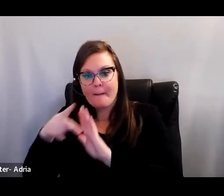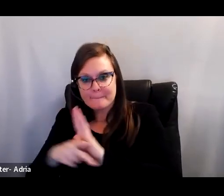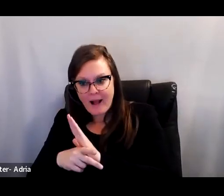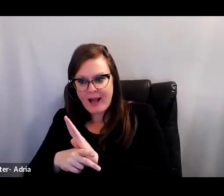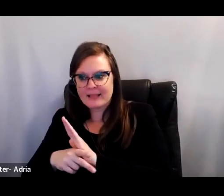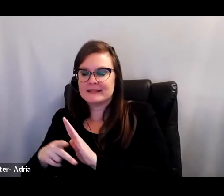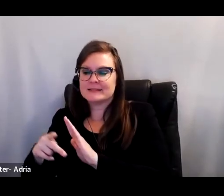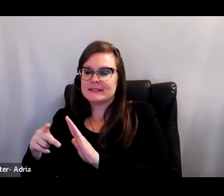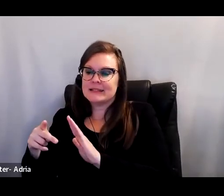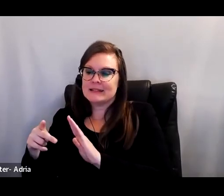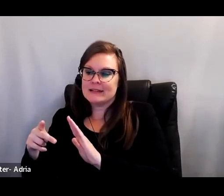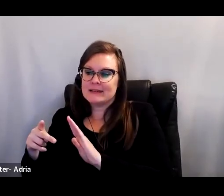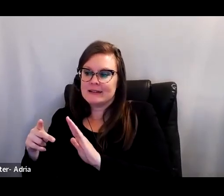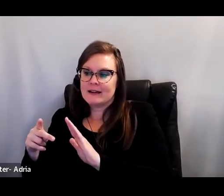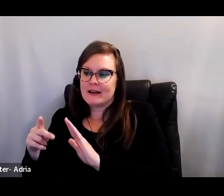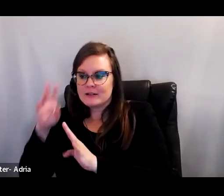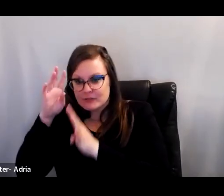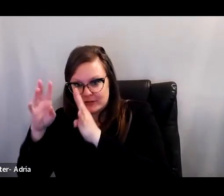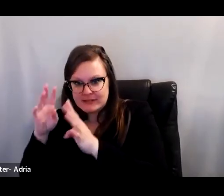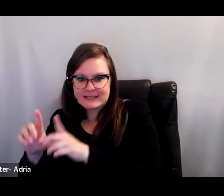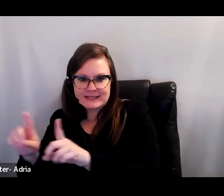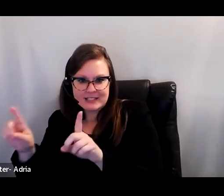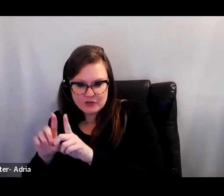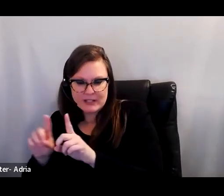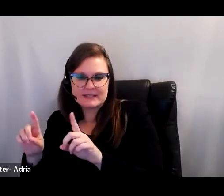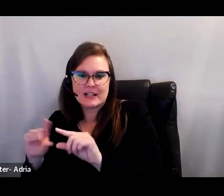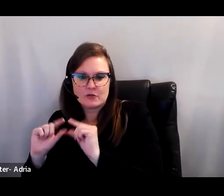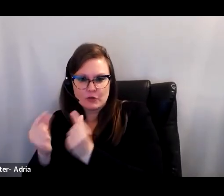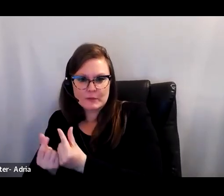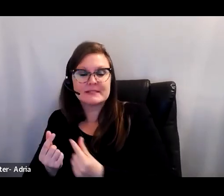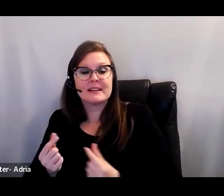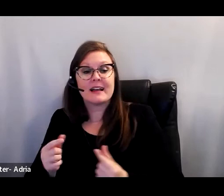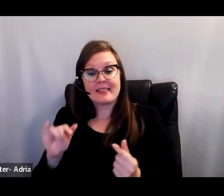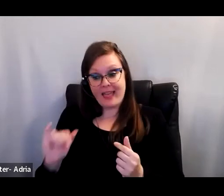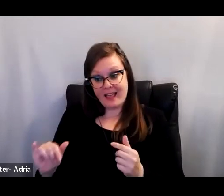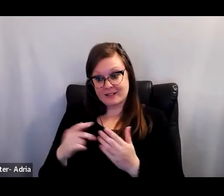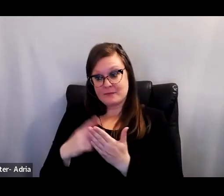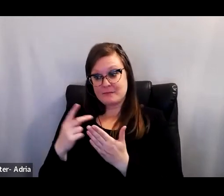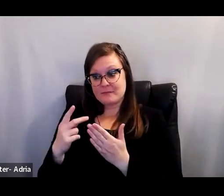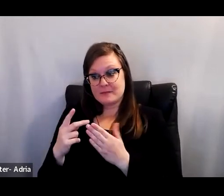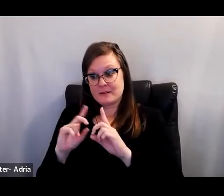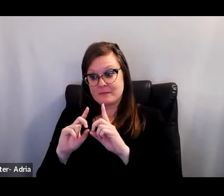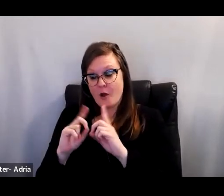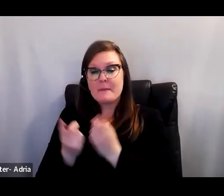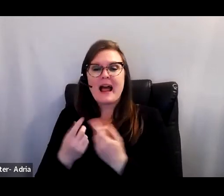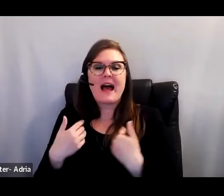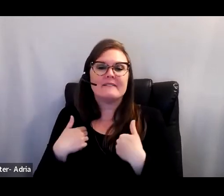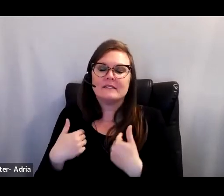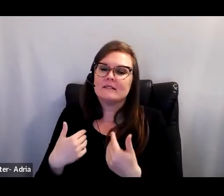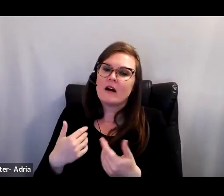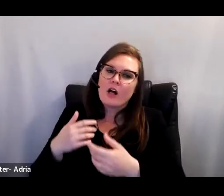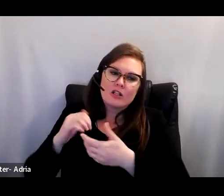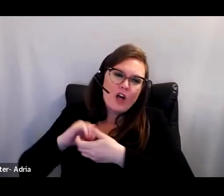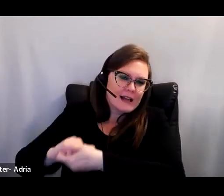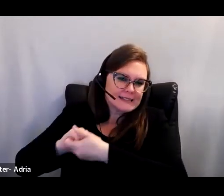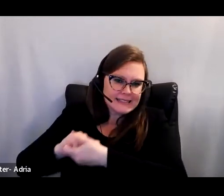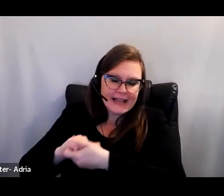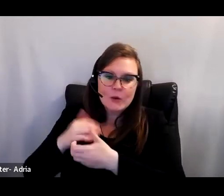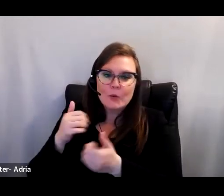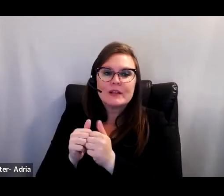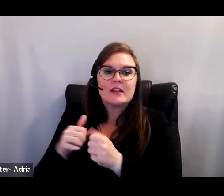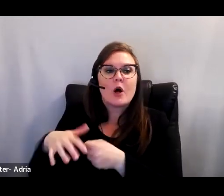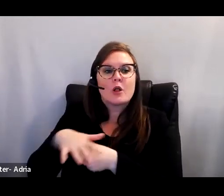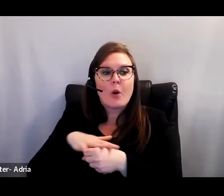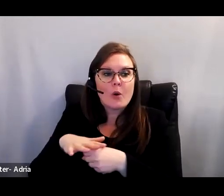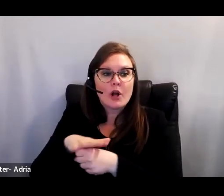colleges. One facilitating factor is that the department has had a long-standing positive relationships with local school systems and a commitment